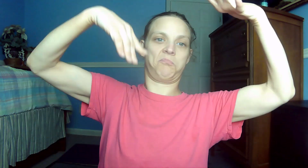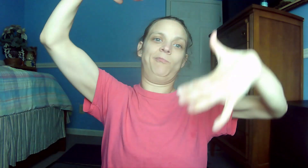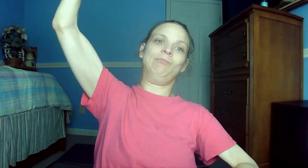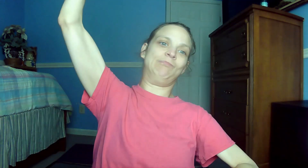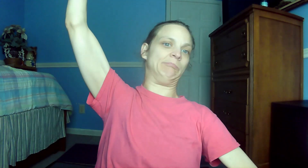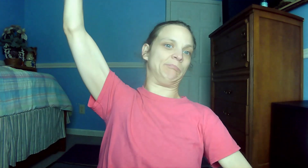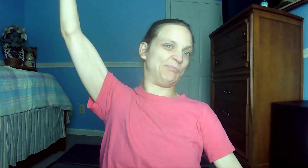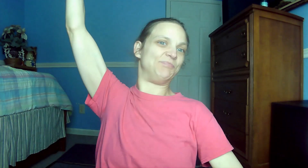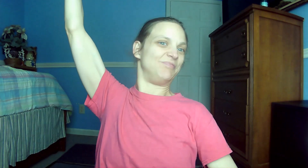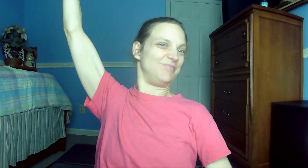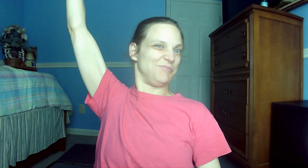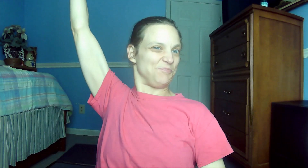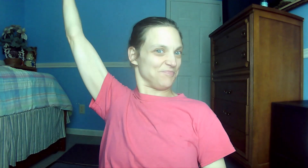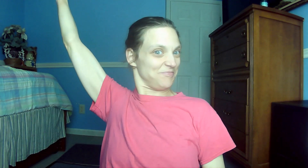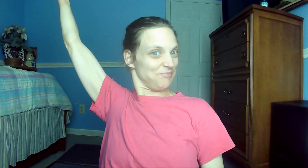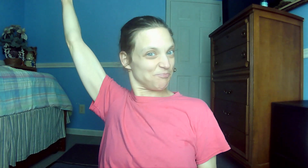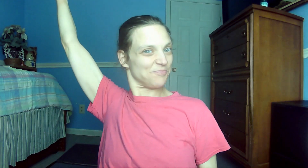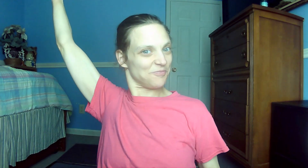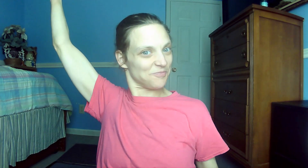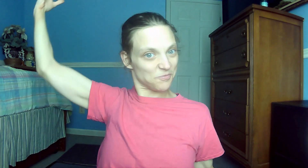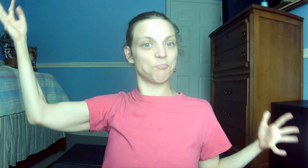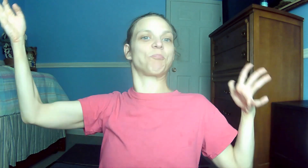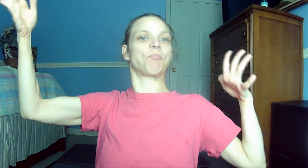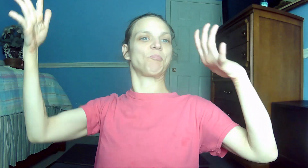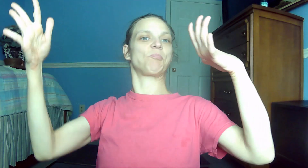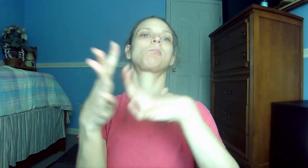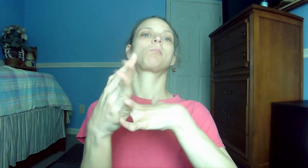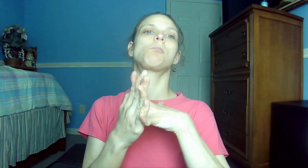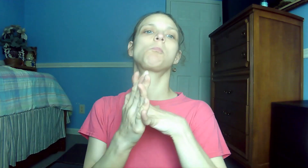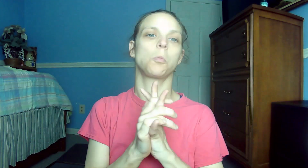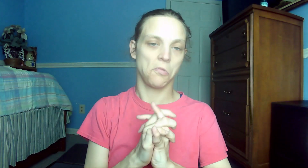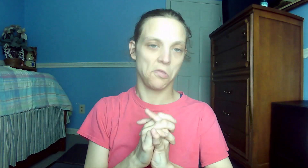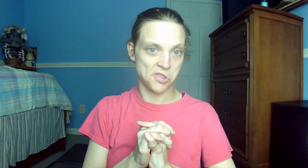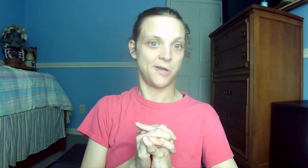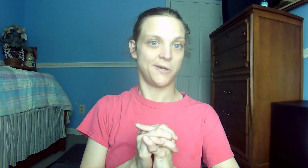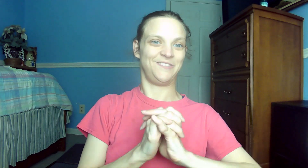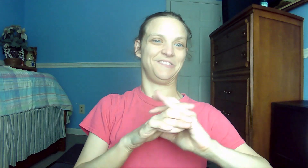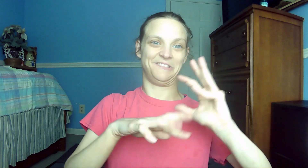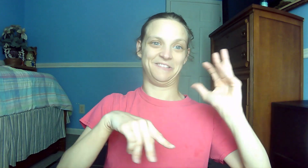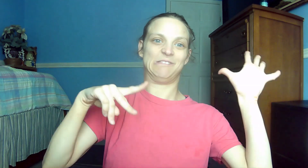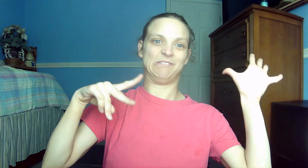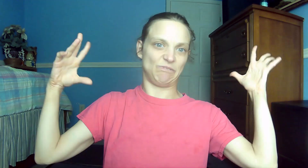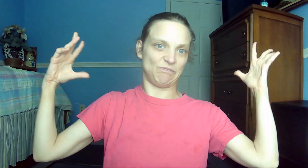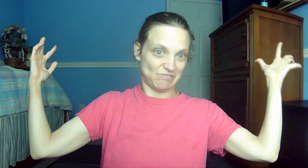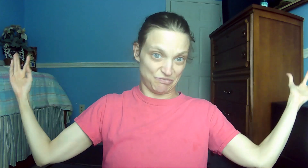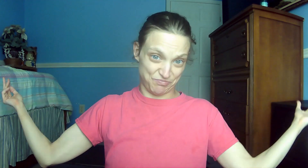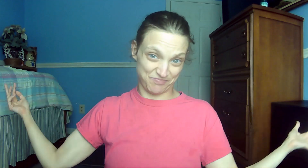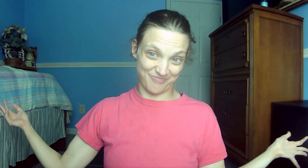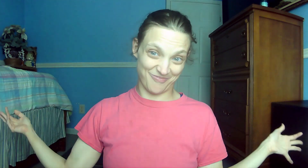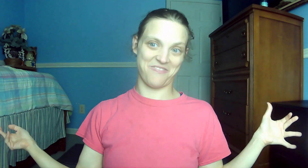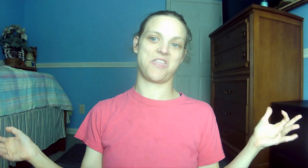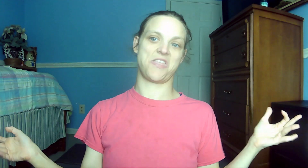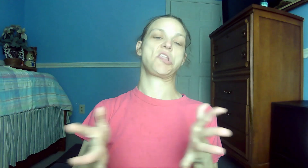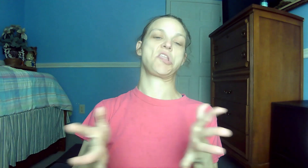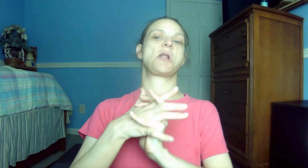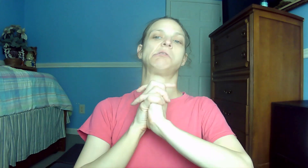run to it, and are safe. 19. Ephesians 2.1 In you he made alive, who were dead in